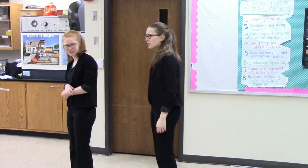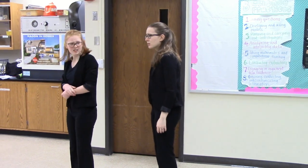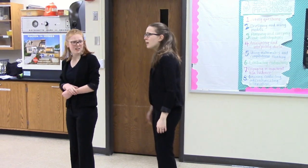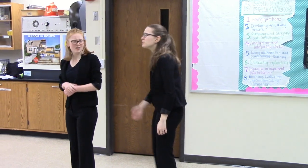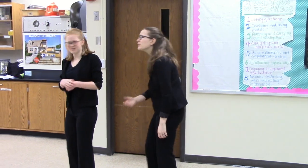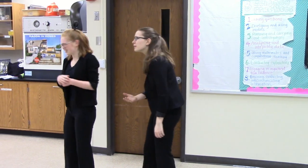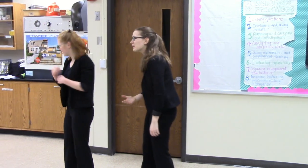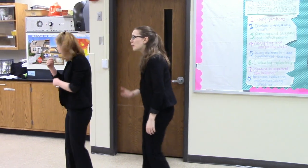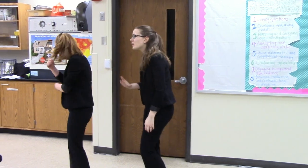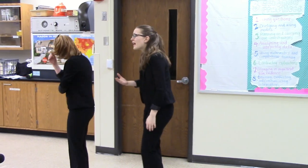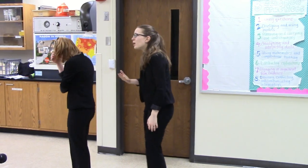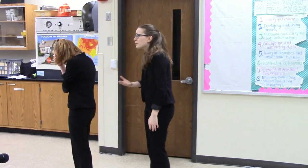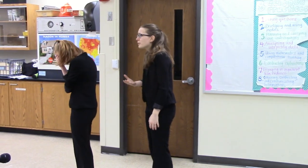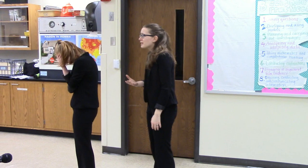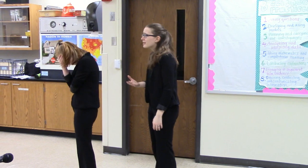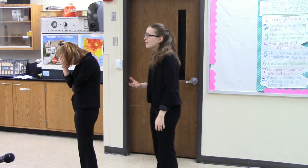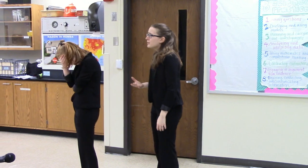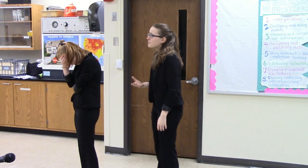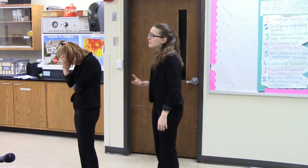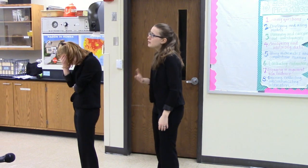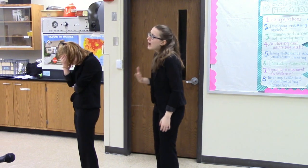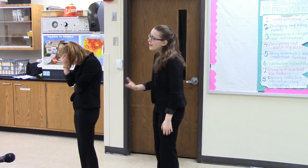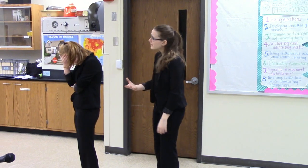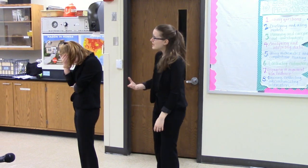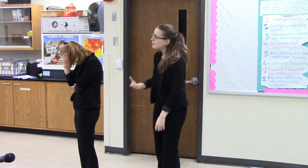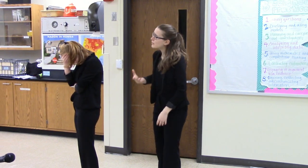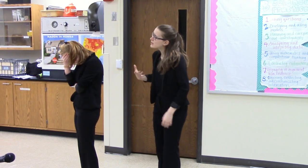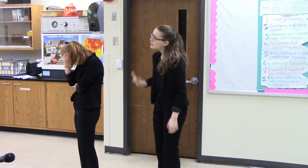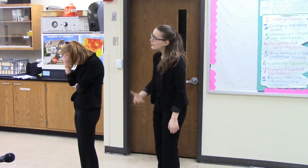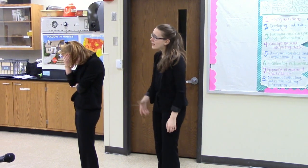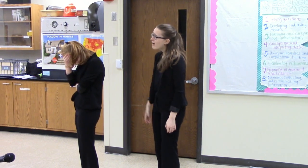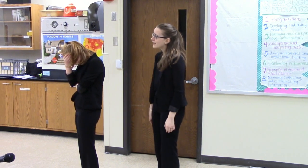Mom, look at me. I want to help you, but you have to tell me what's going on.